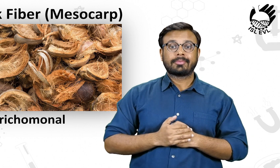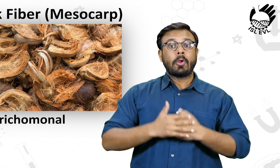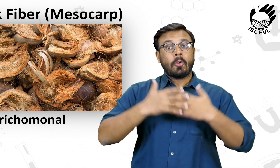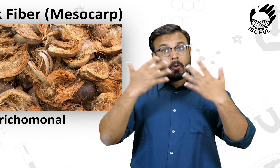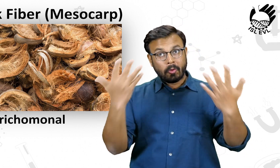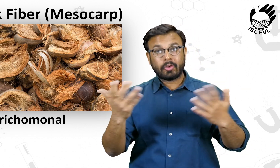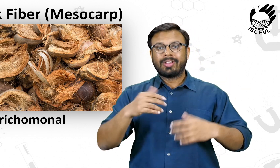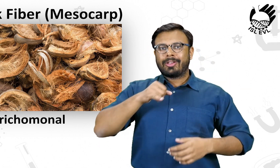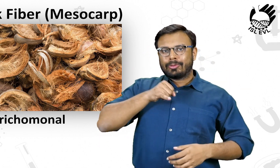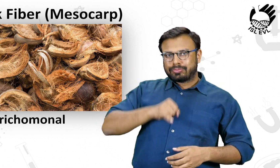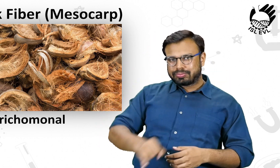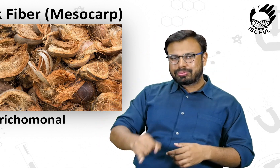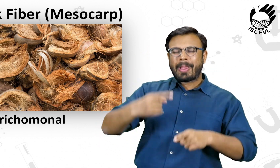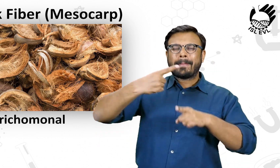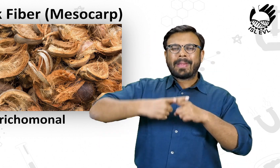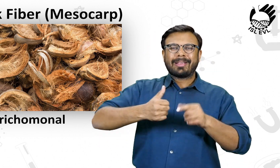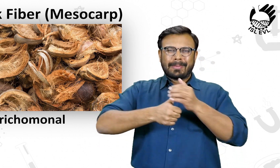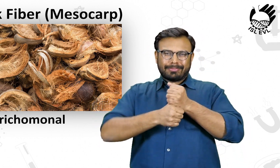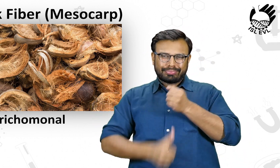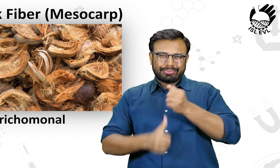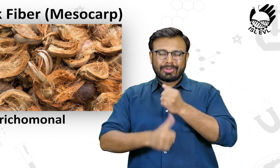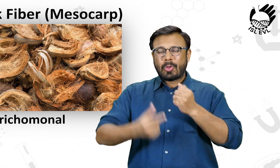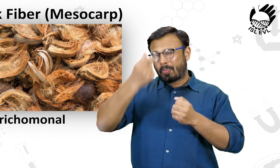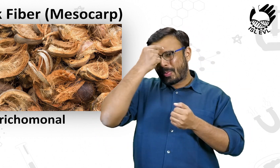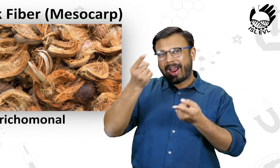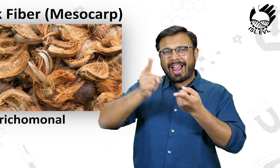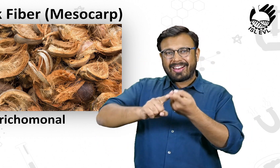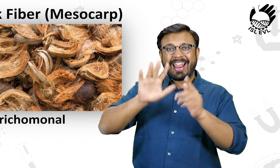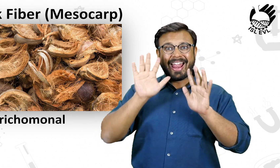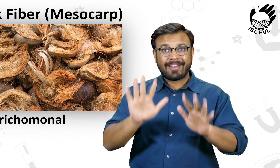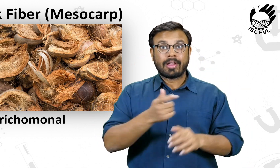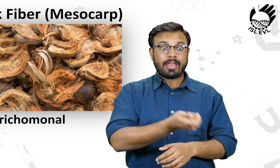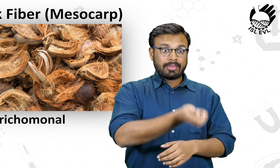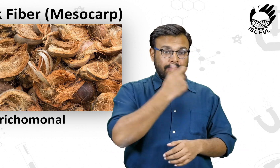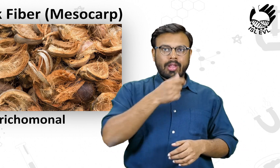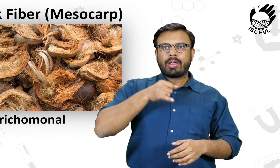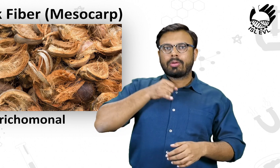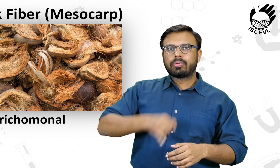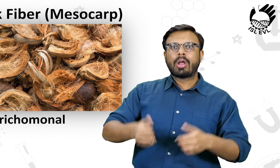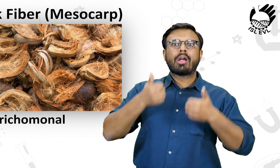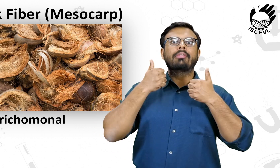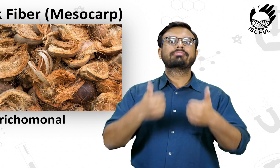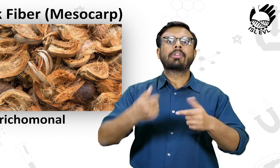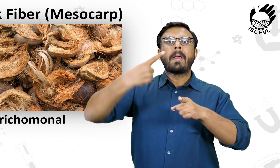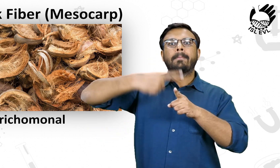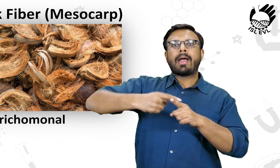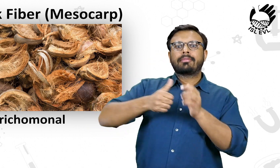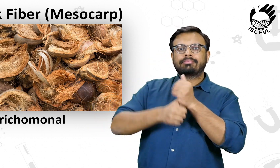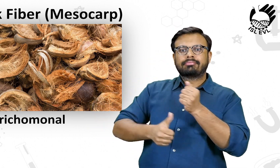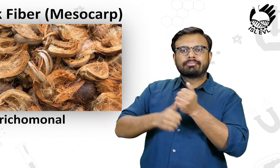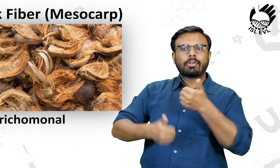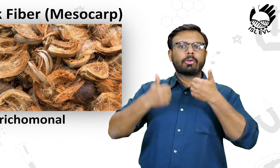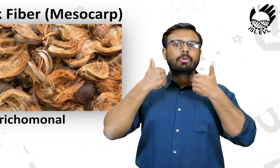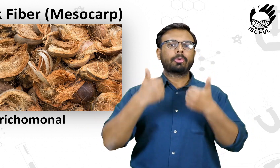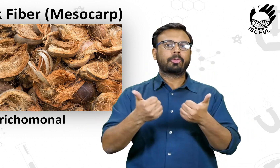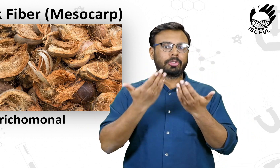It's also used for treatment of disorders of the urogenital tract. vapeald. you.